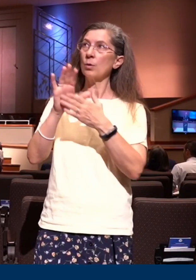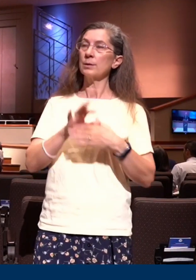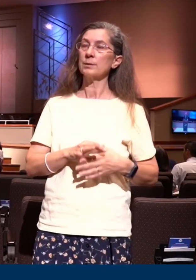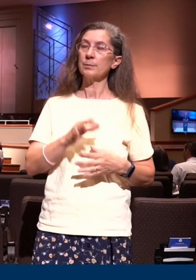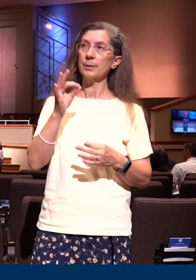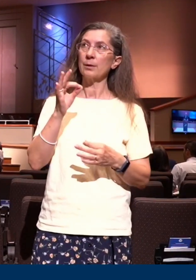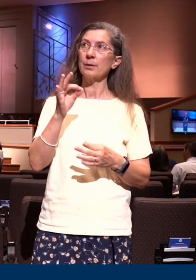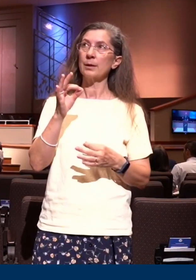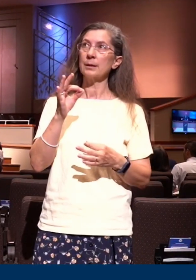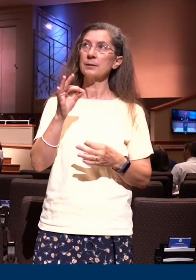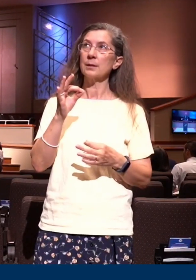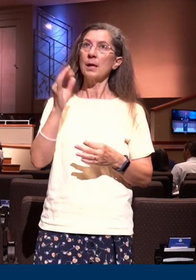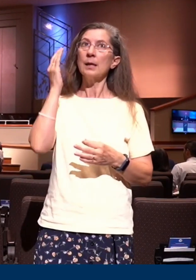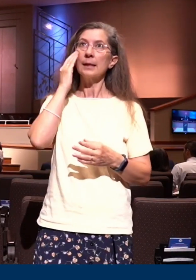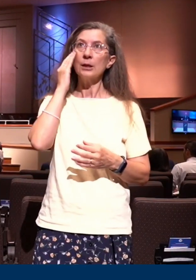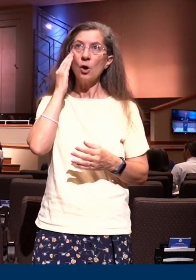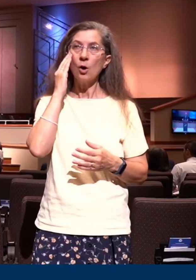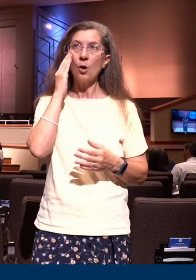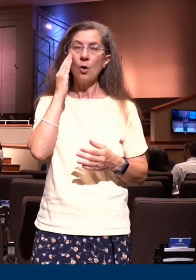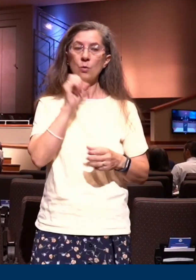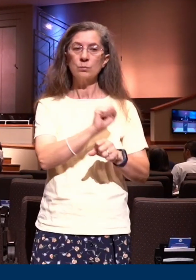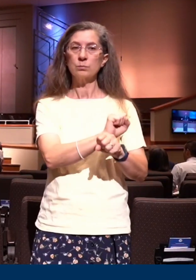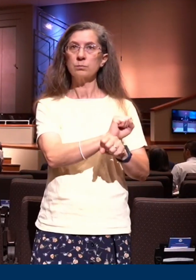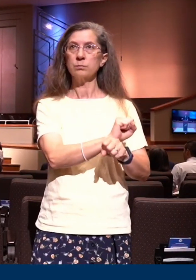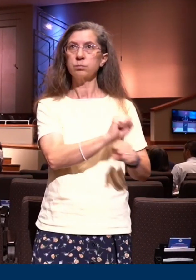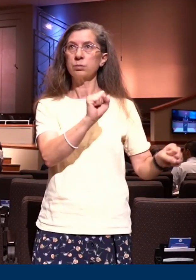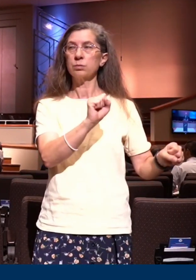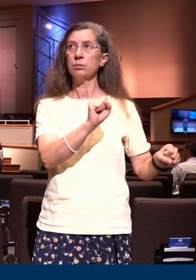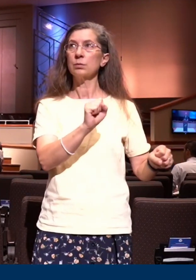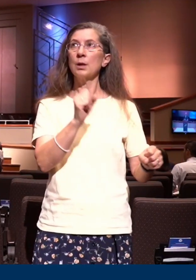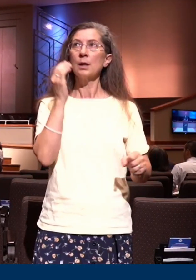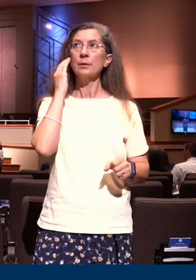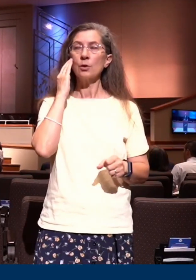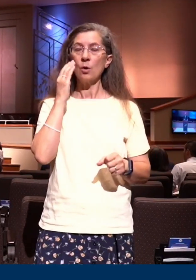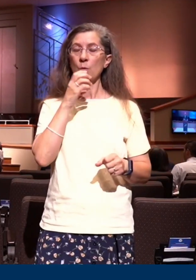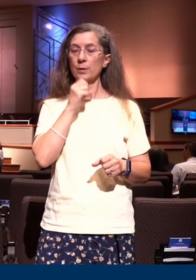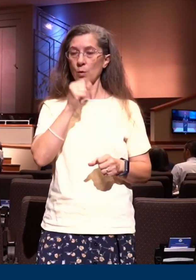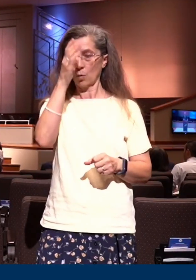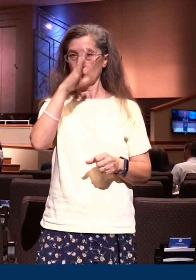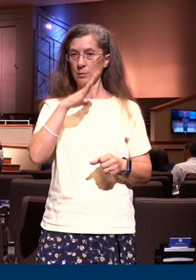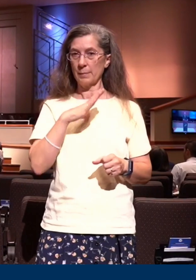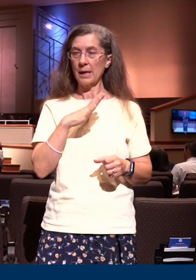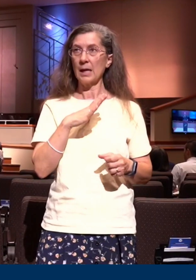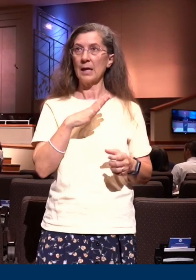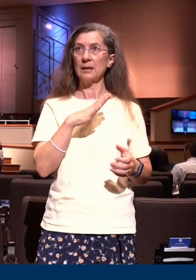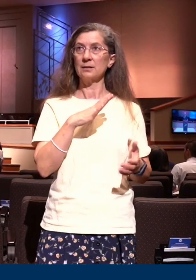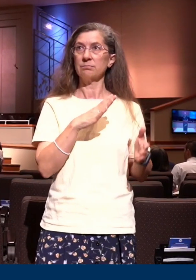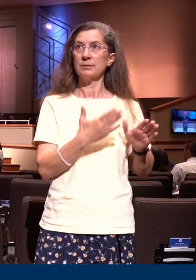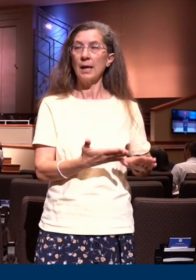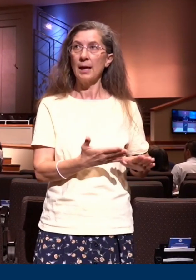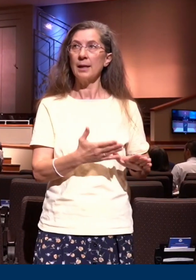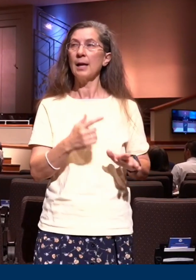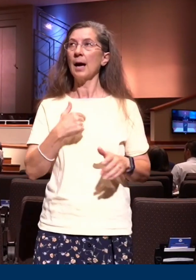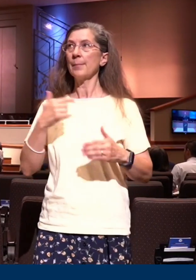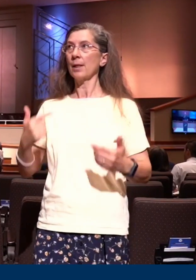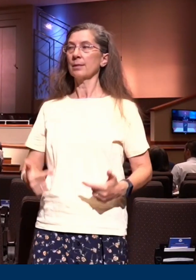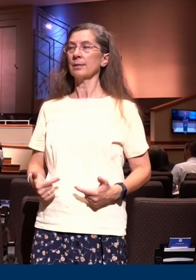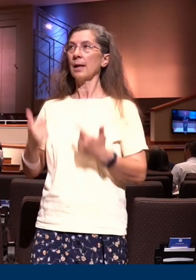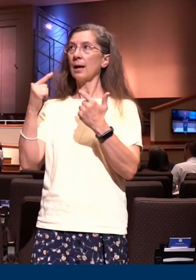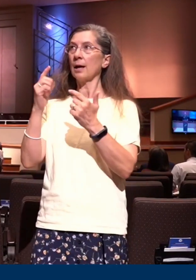themselves dead to sin. The old man was crucified at the cross, and being alive in Christ so that Christ is living